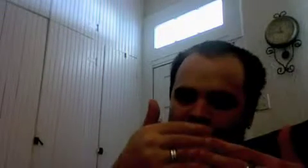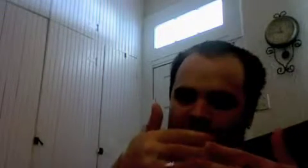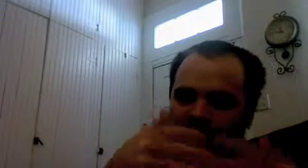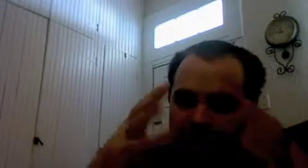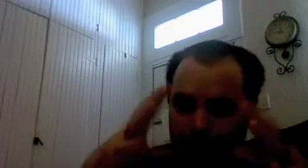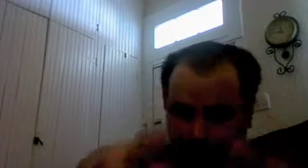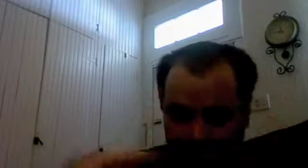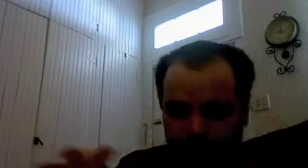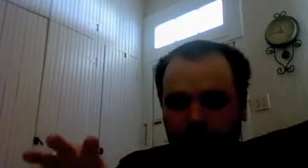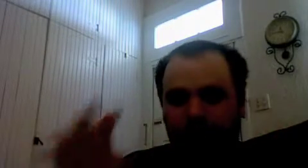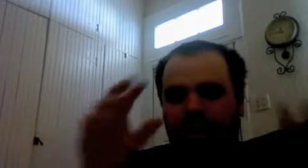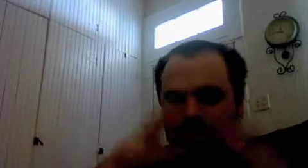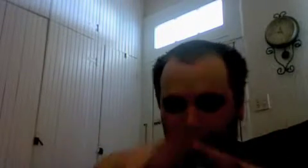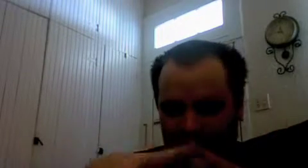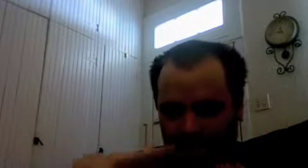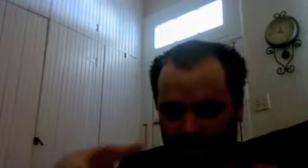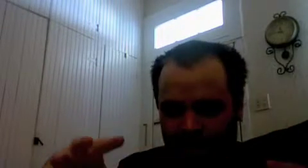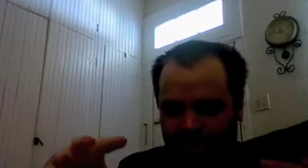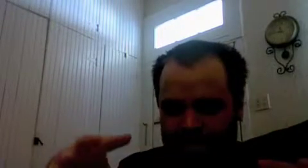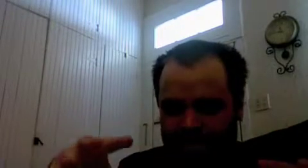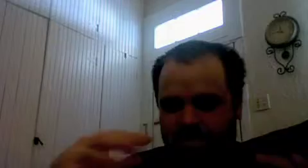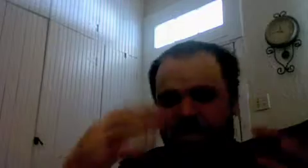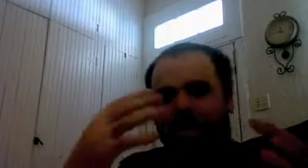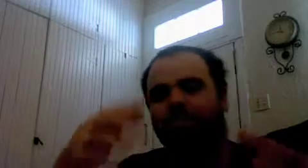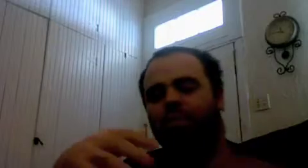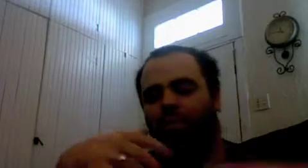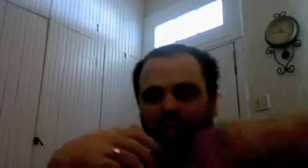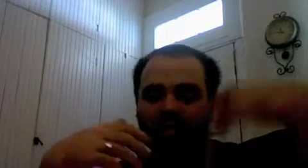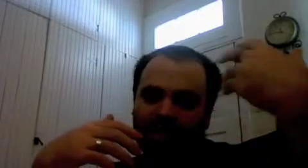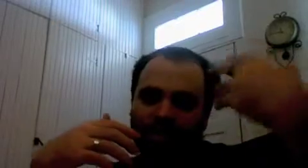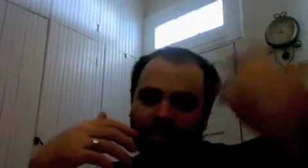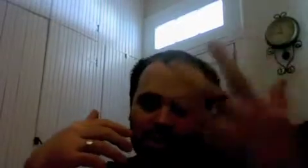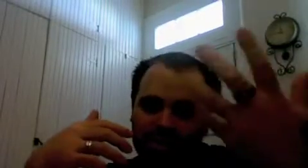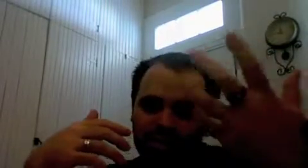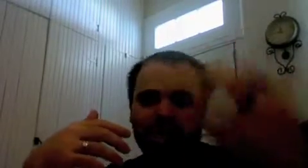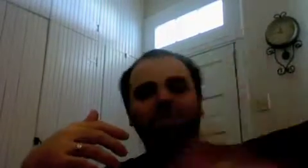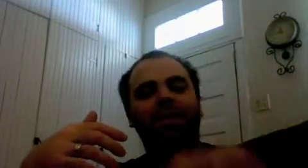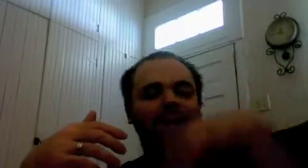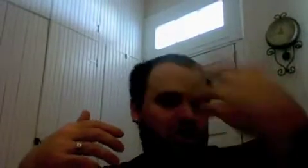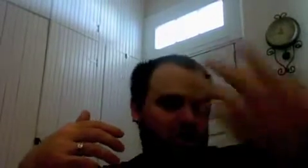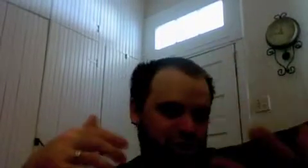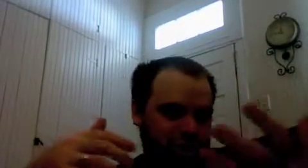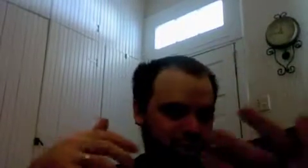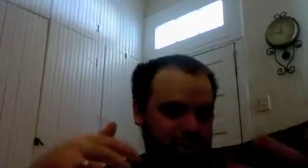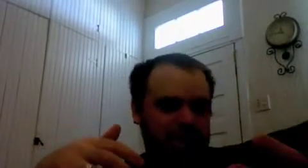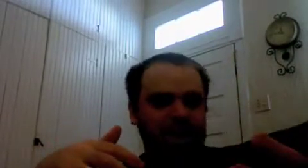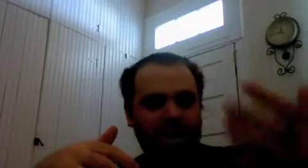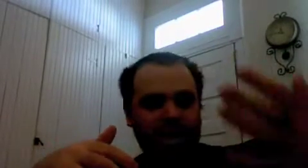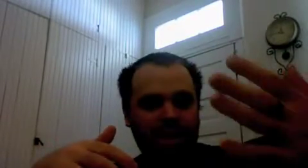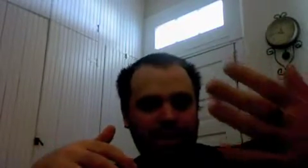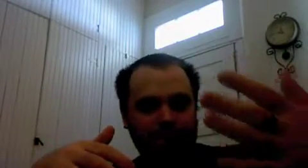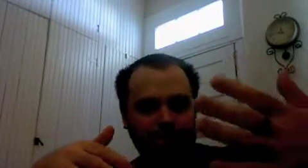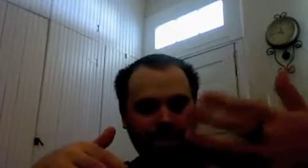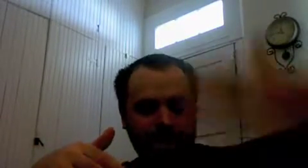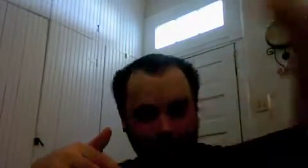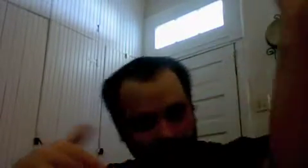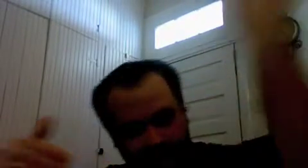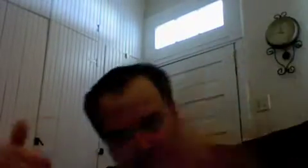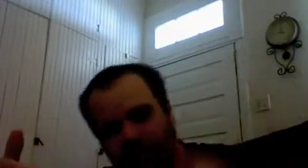i am simple i am without parts right but when i look in the mirror or when i make a shoe um i'm cut into